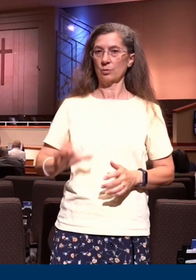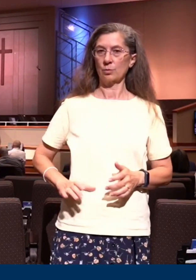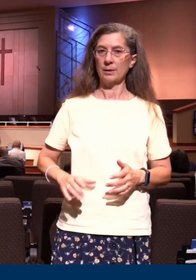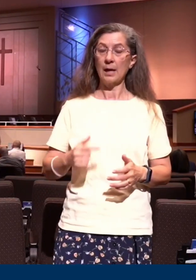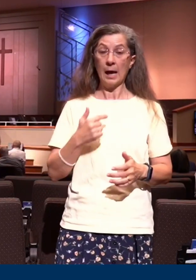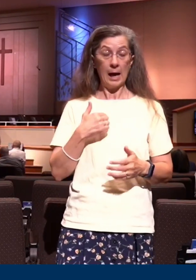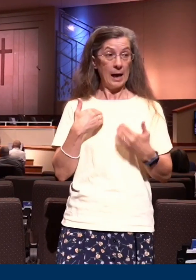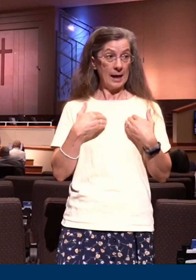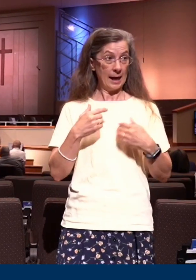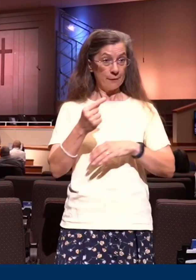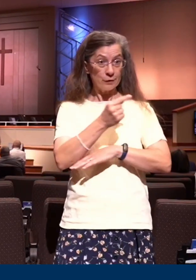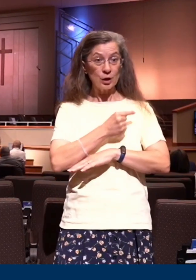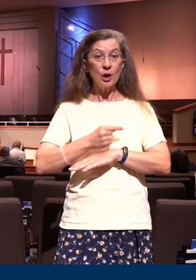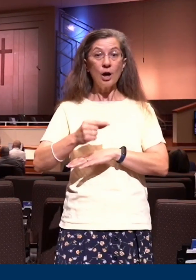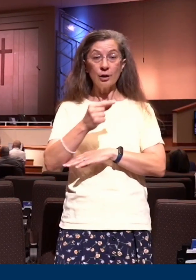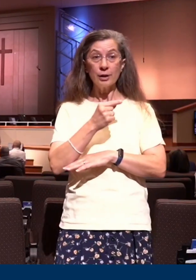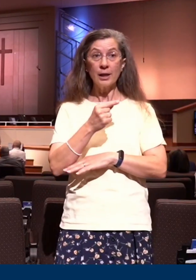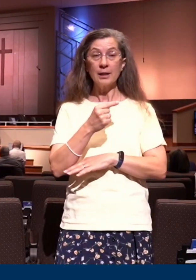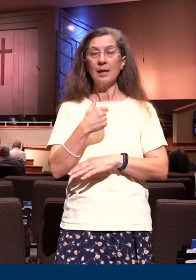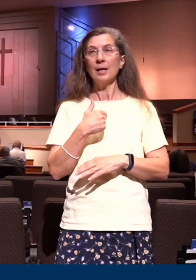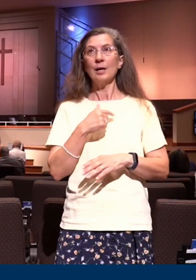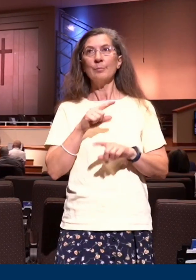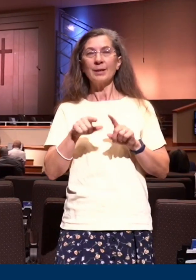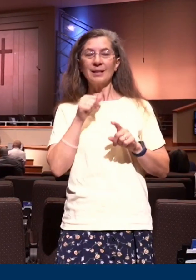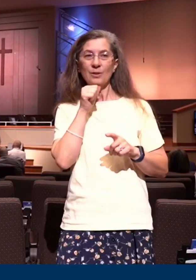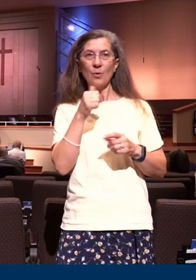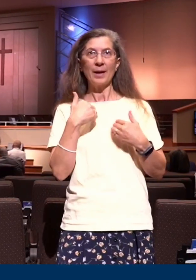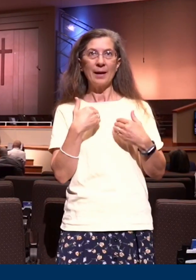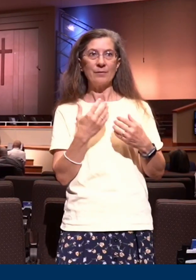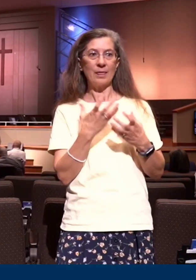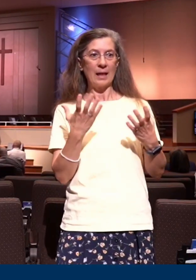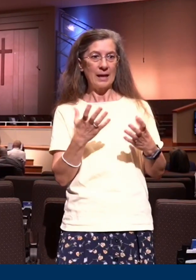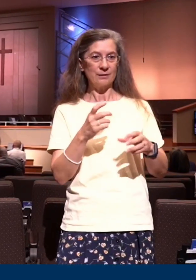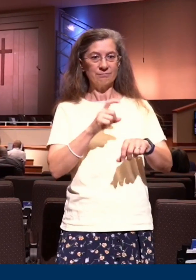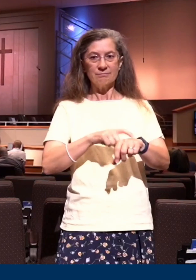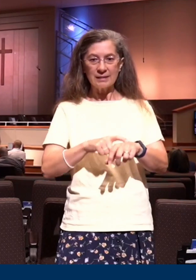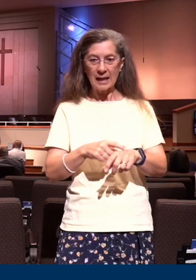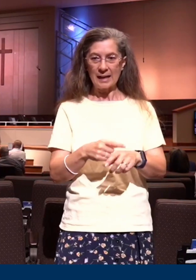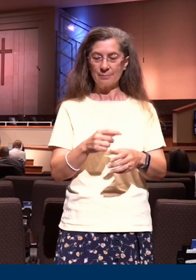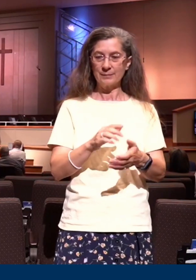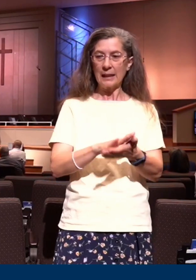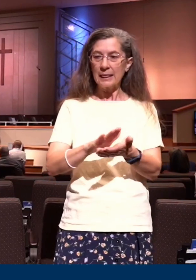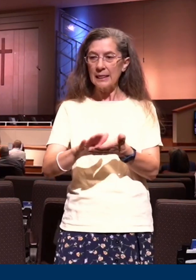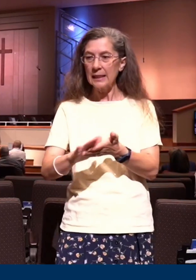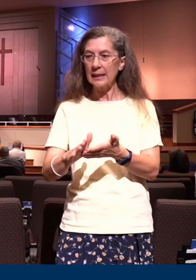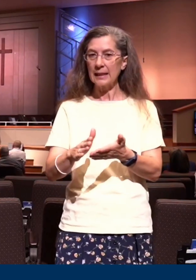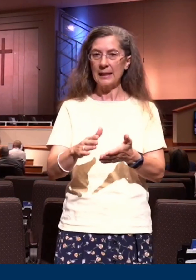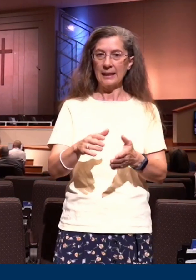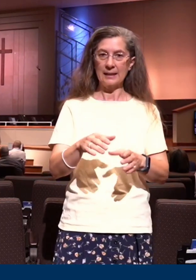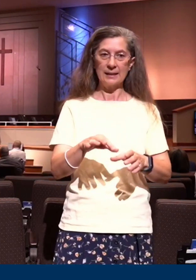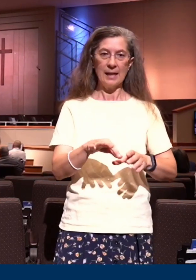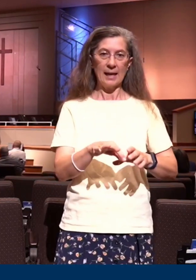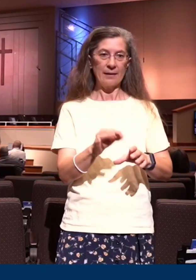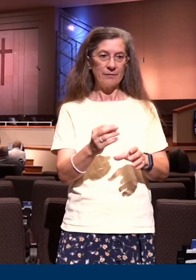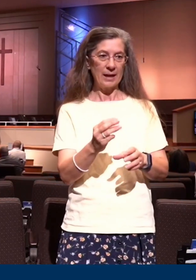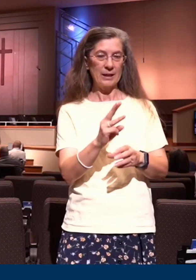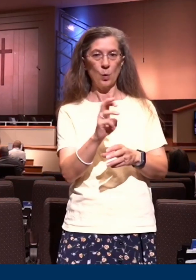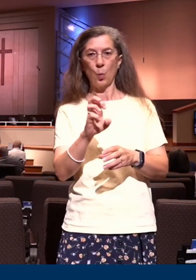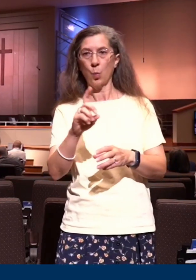time to tend to it like I should, but I just can't hardly stand to have any space of dirt in the backyard without planting something